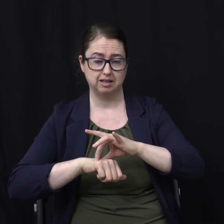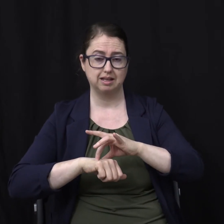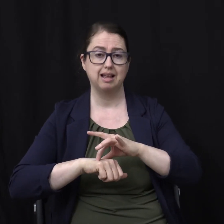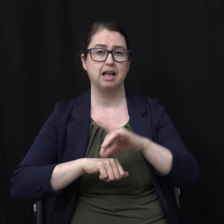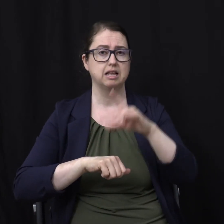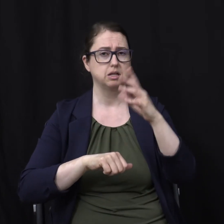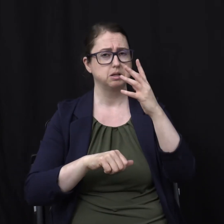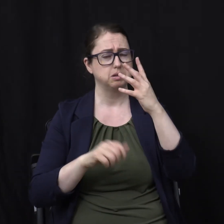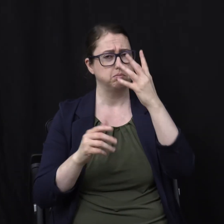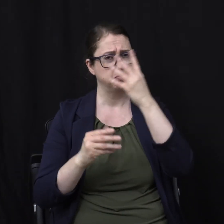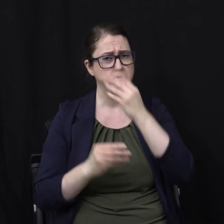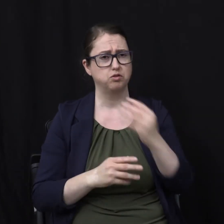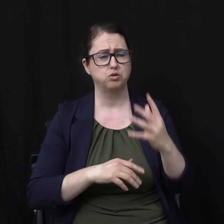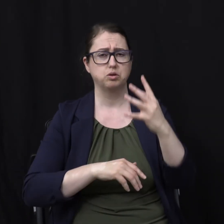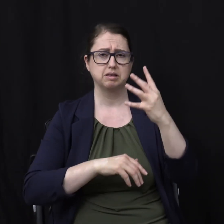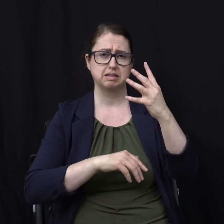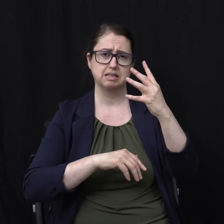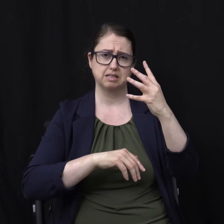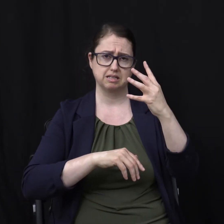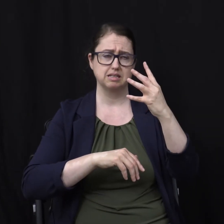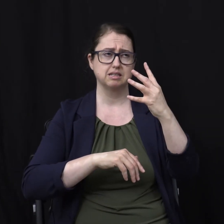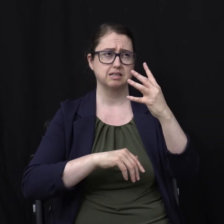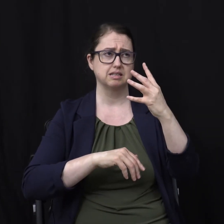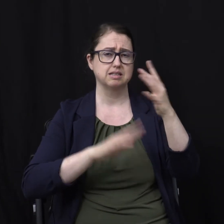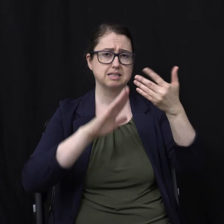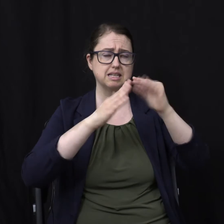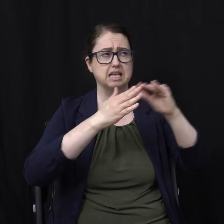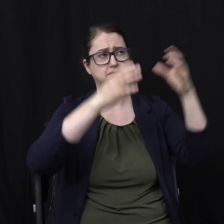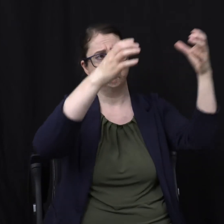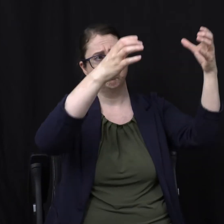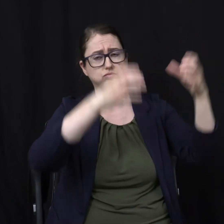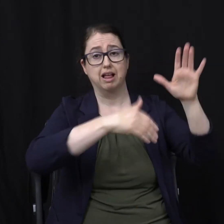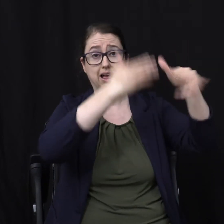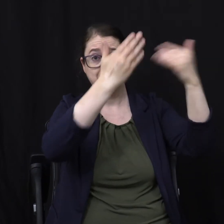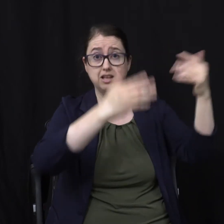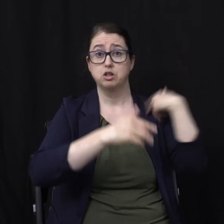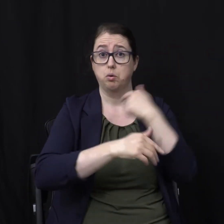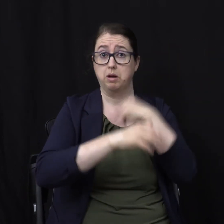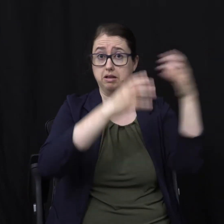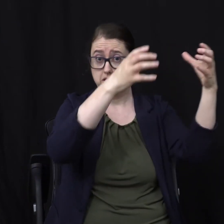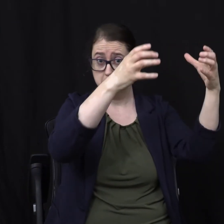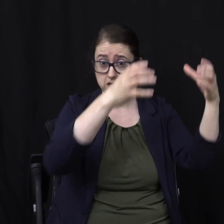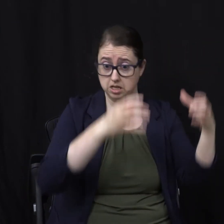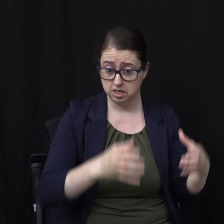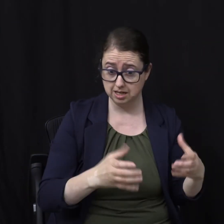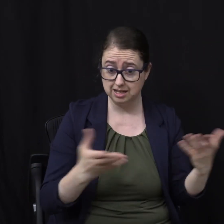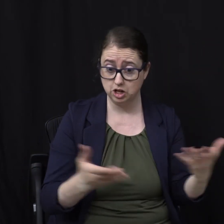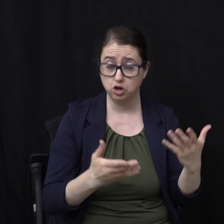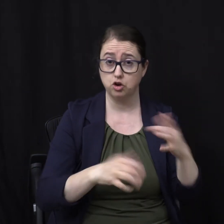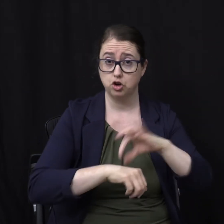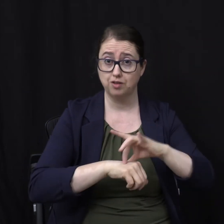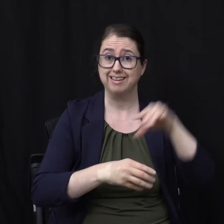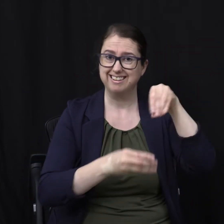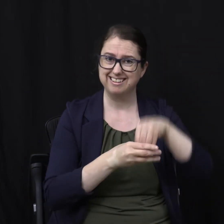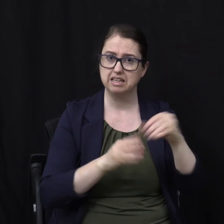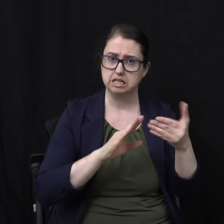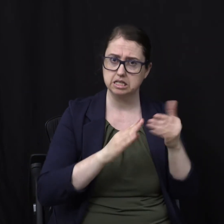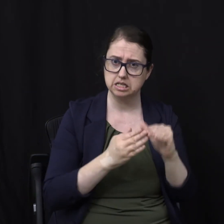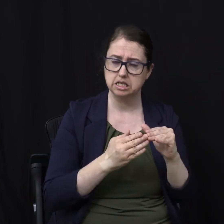beloved city See the city Has come down At this point From heaven So here we are Upon the earth After the thousand years In the city The